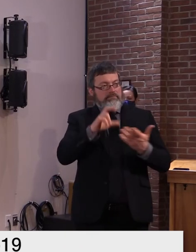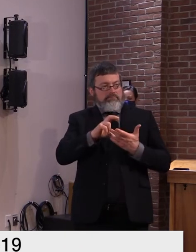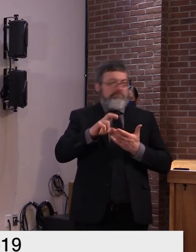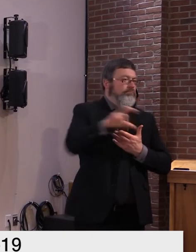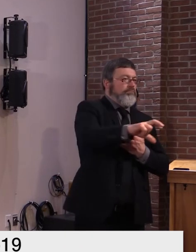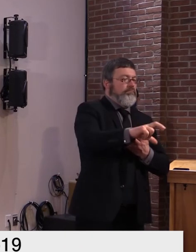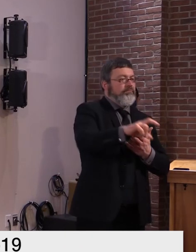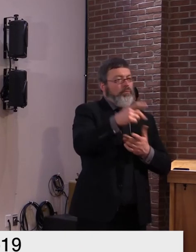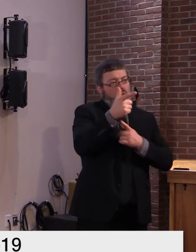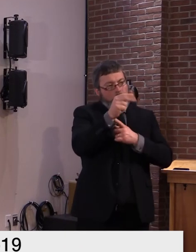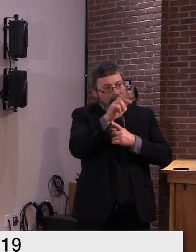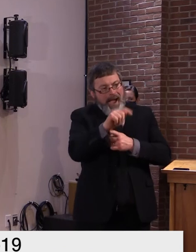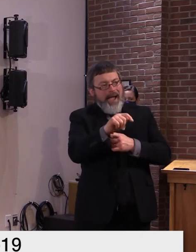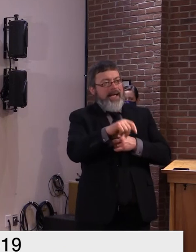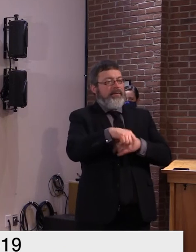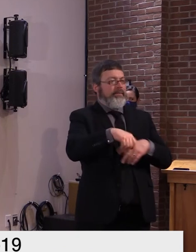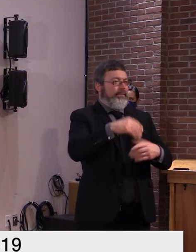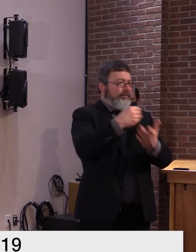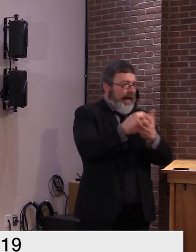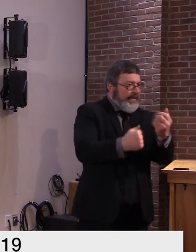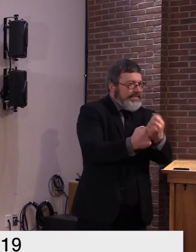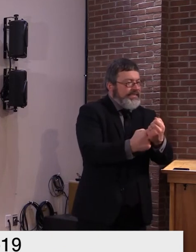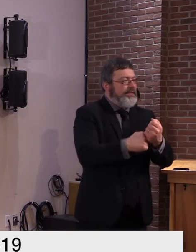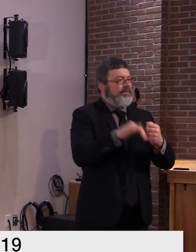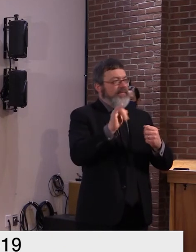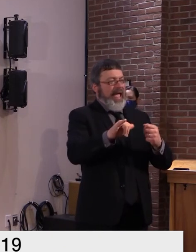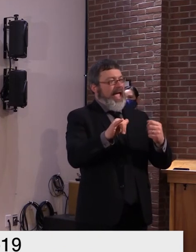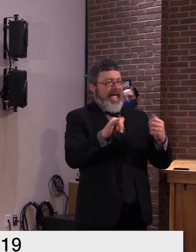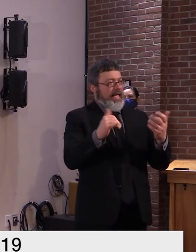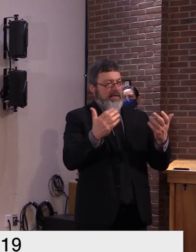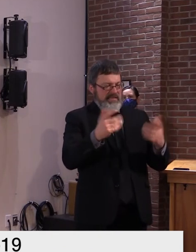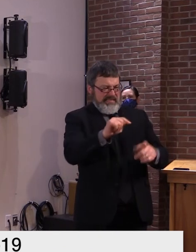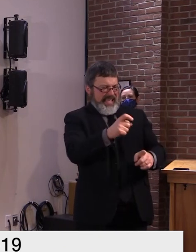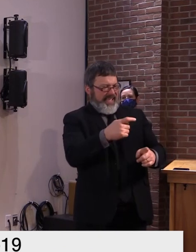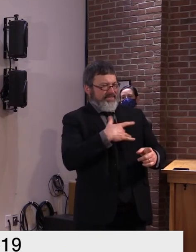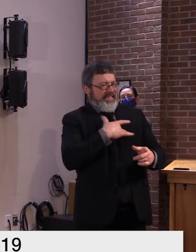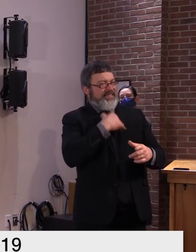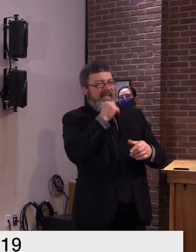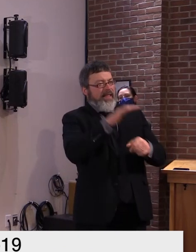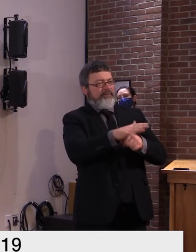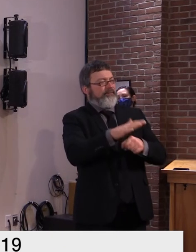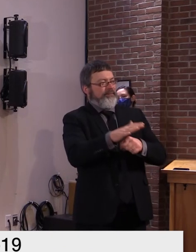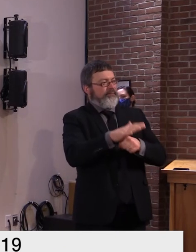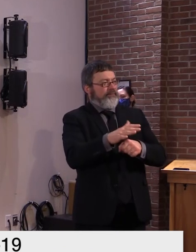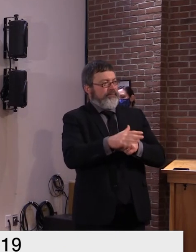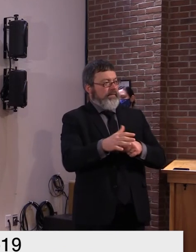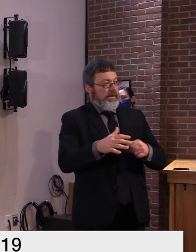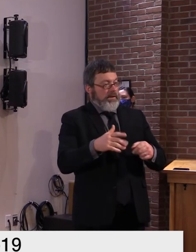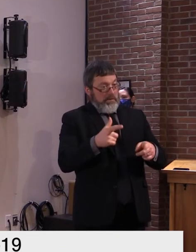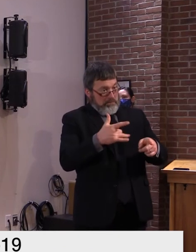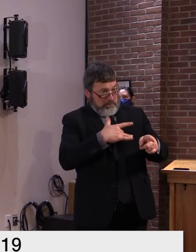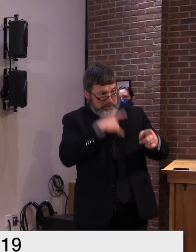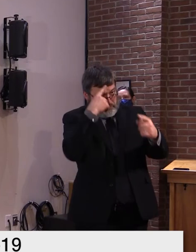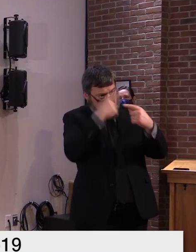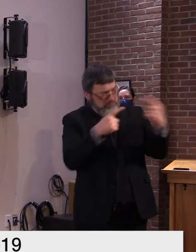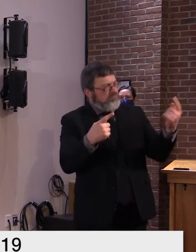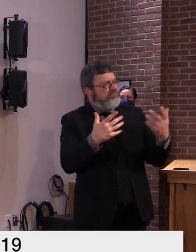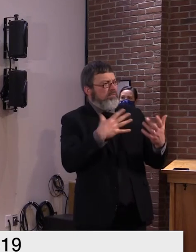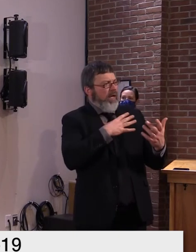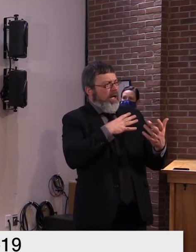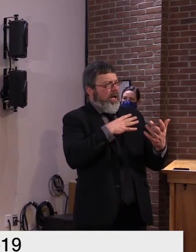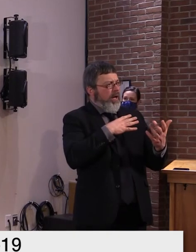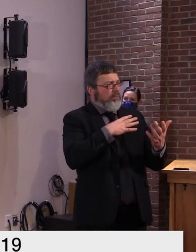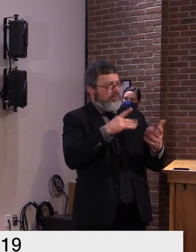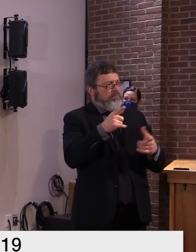more in the future. Maybe you know... I just don't know the comparison, Mike, between what New Hampshire has provided